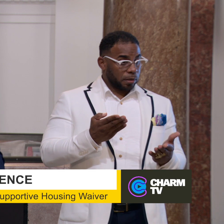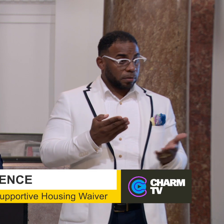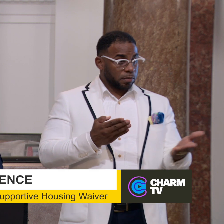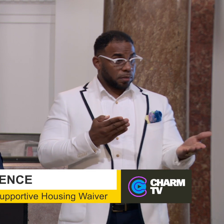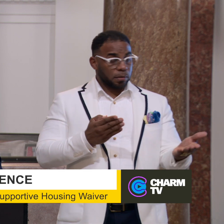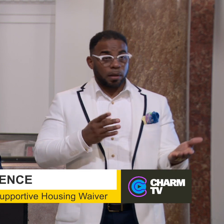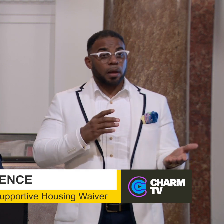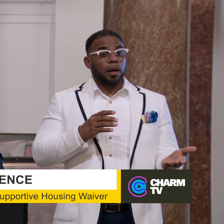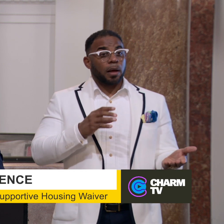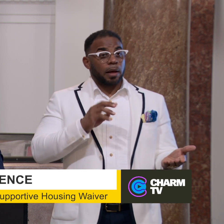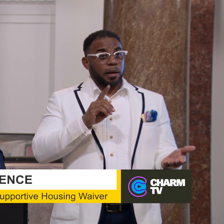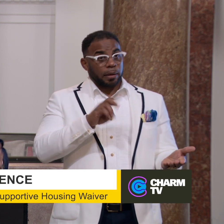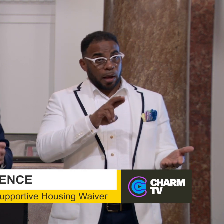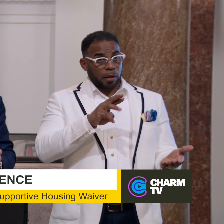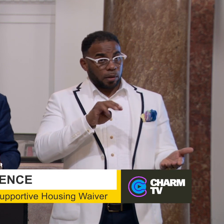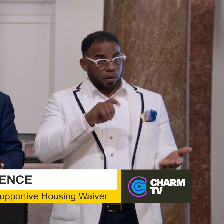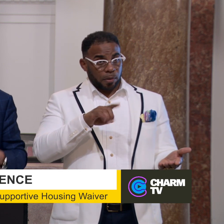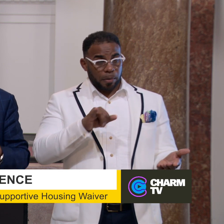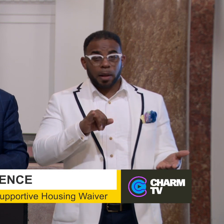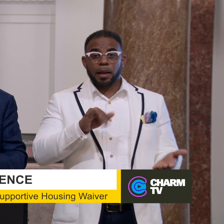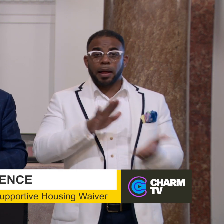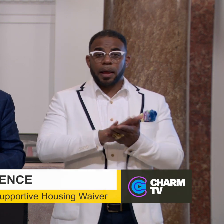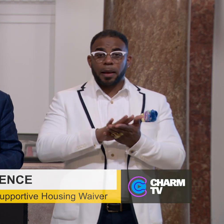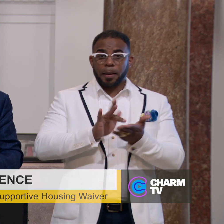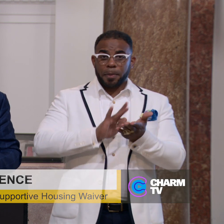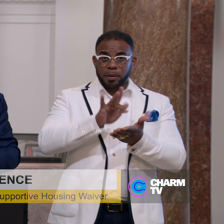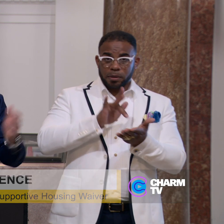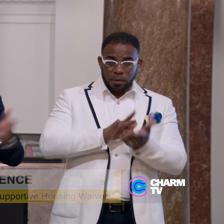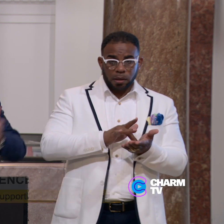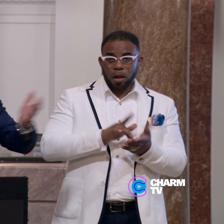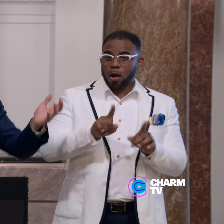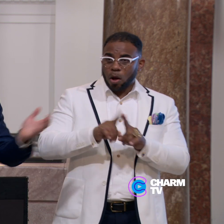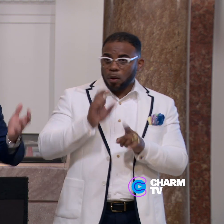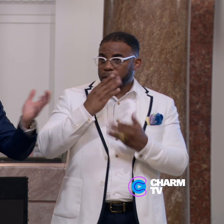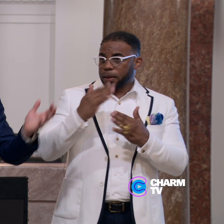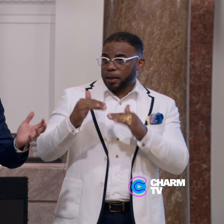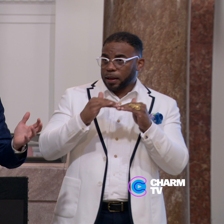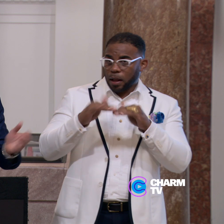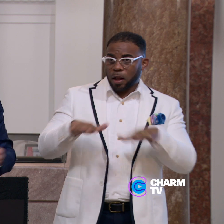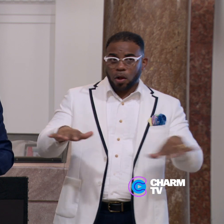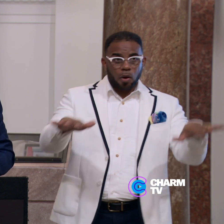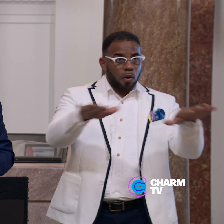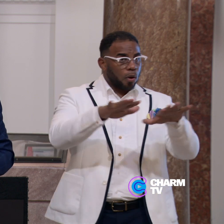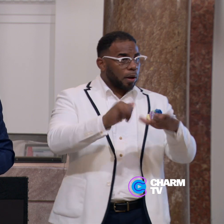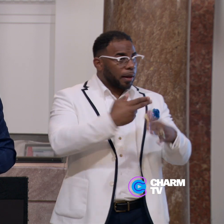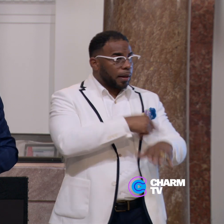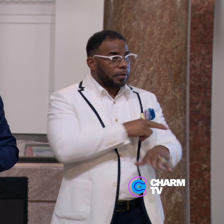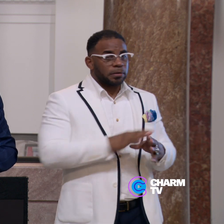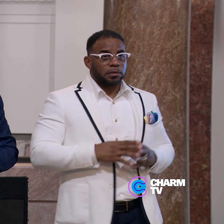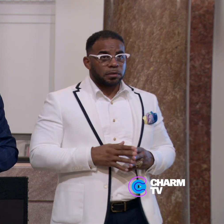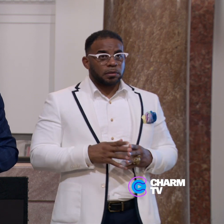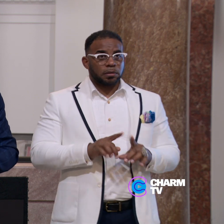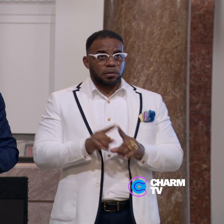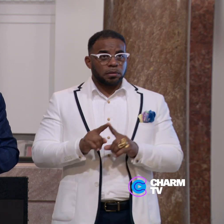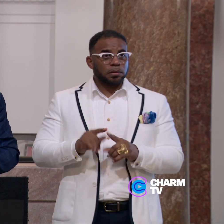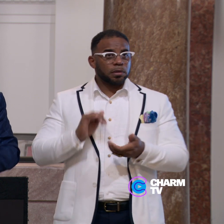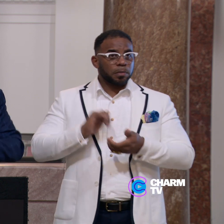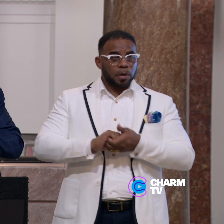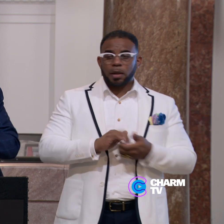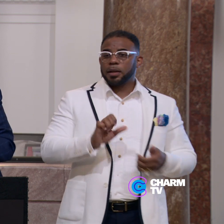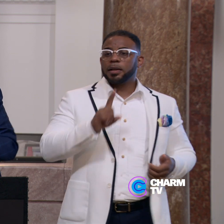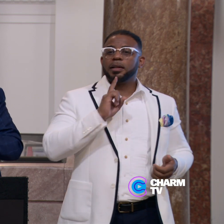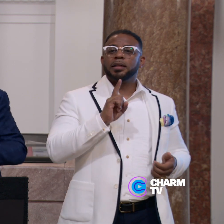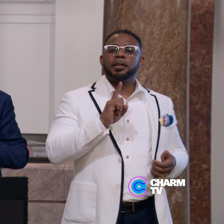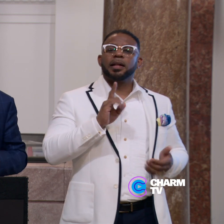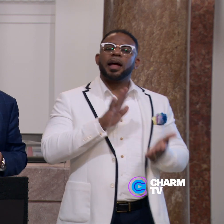Redonda, Dr. Miller mentioned an academic medical center and academic care. I also want to thank our colleagues across the board and the hospitals as well and partners there.